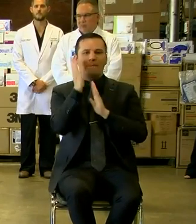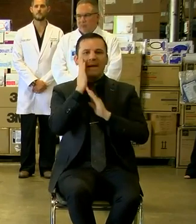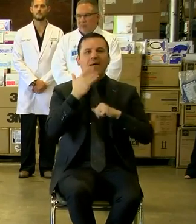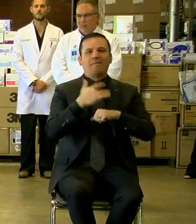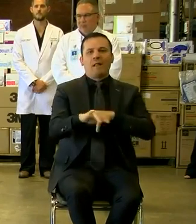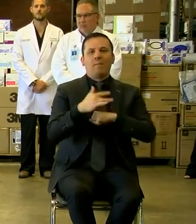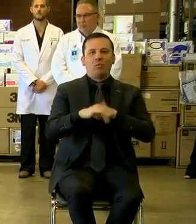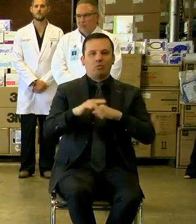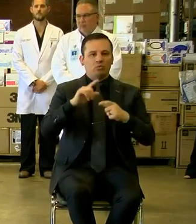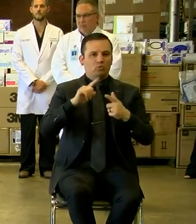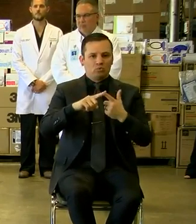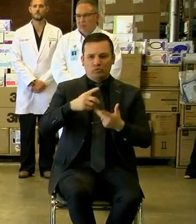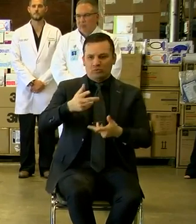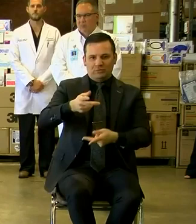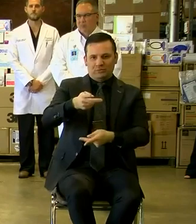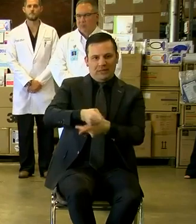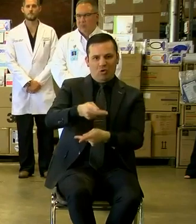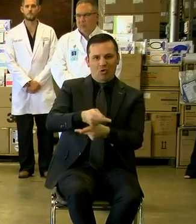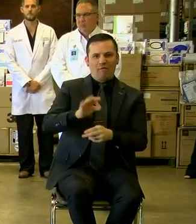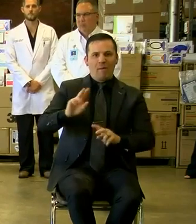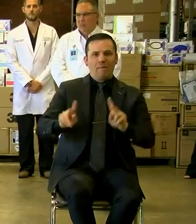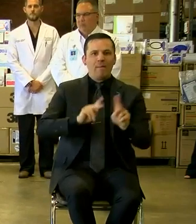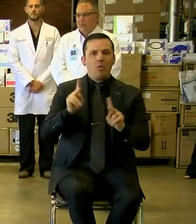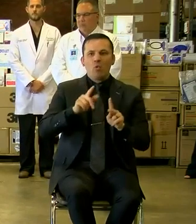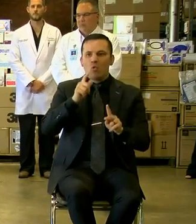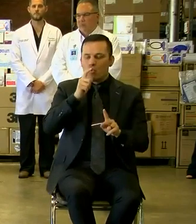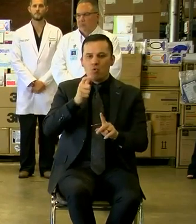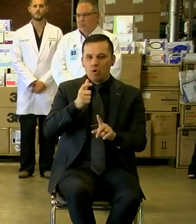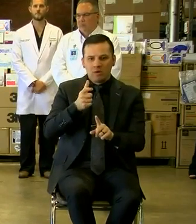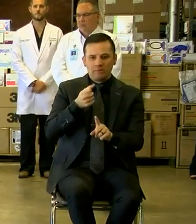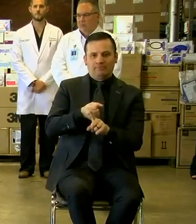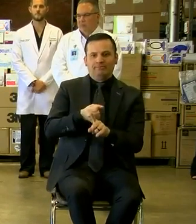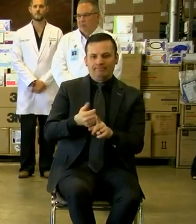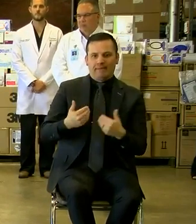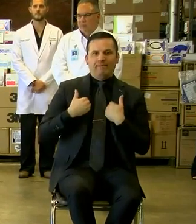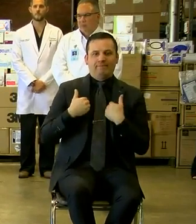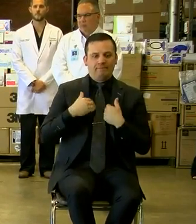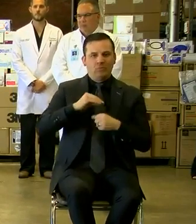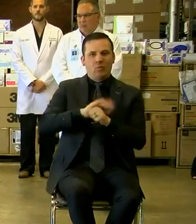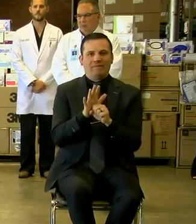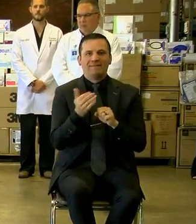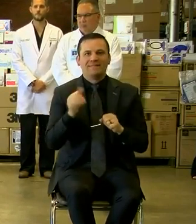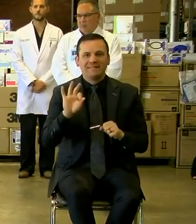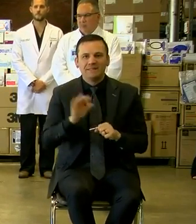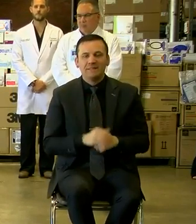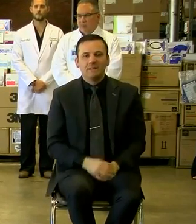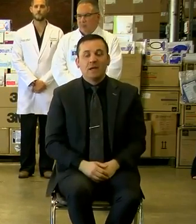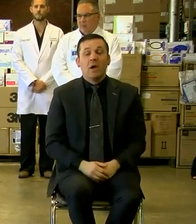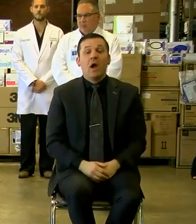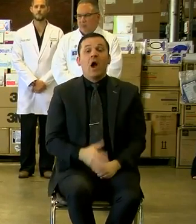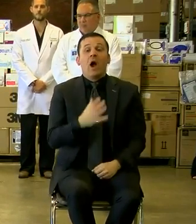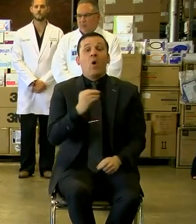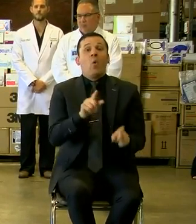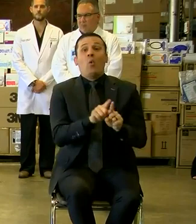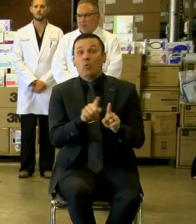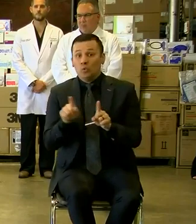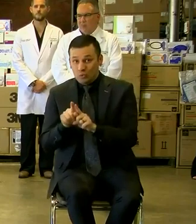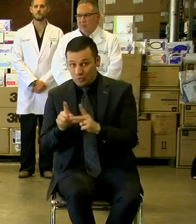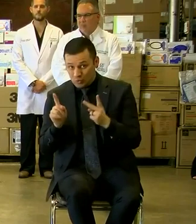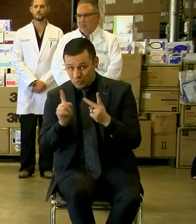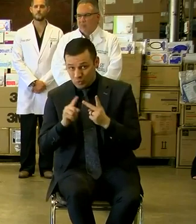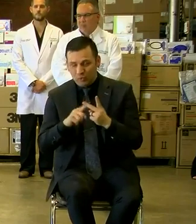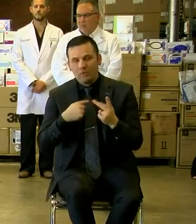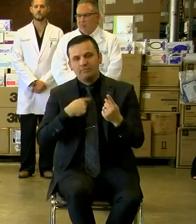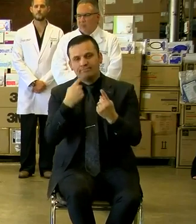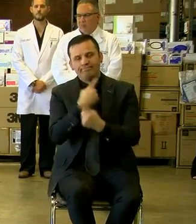available to take care of people who become infected with COVID-19. And then on top of that, I'm issuing an